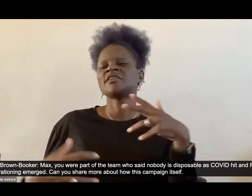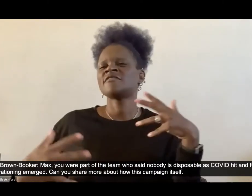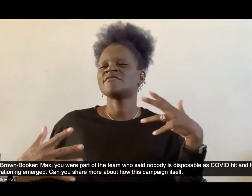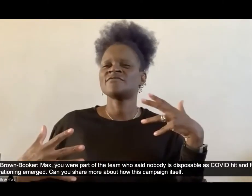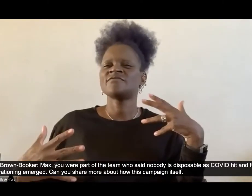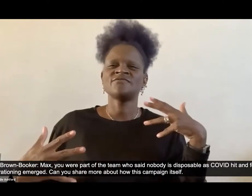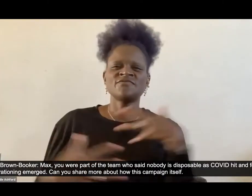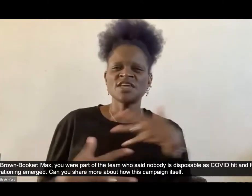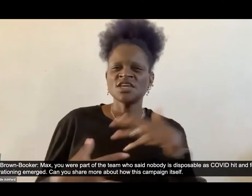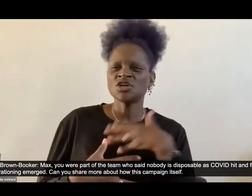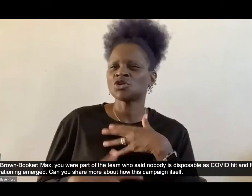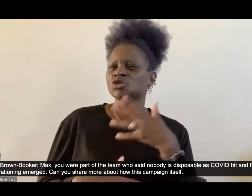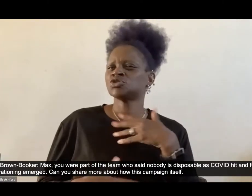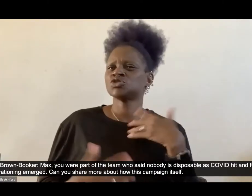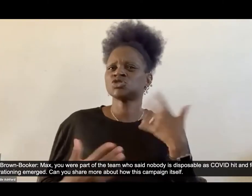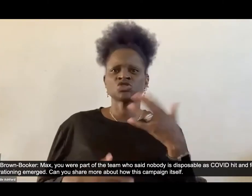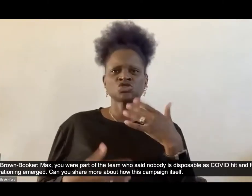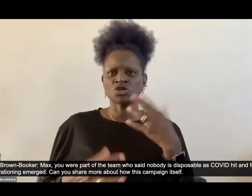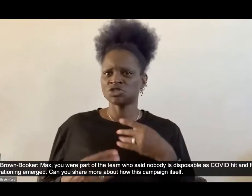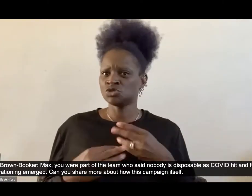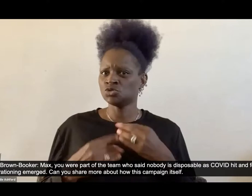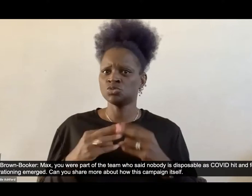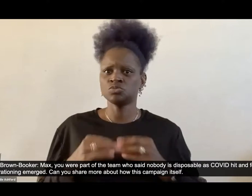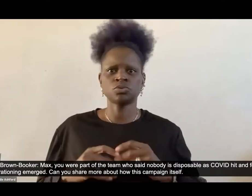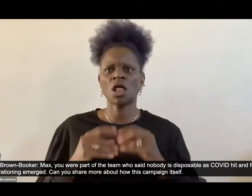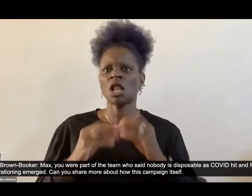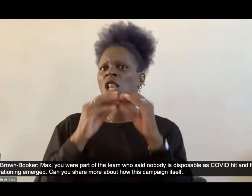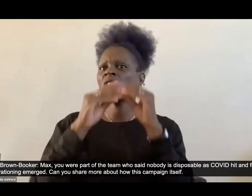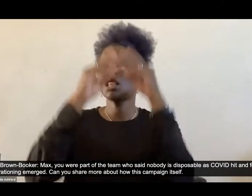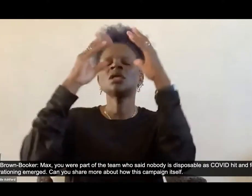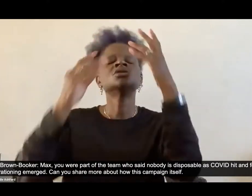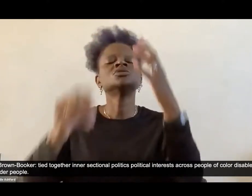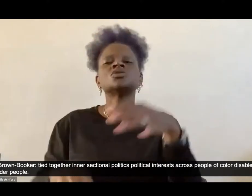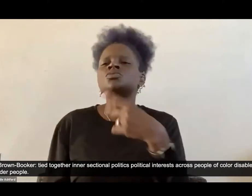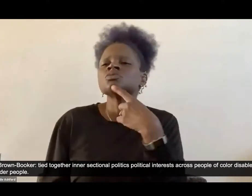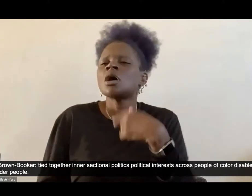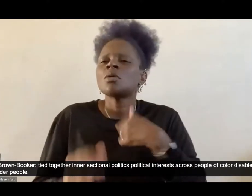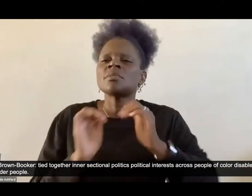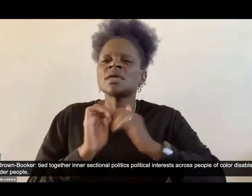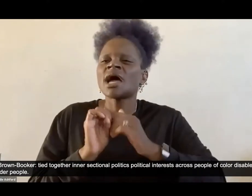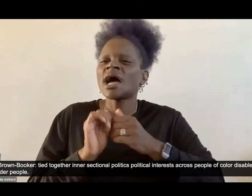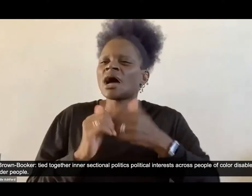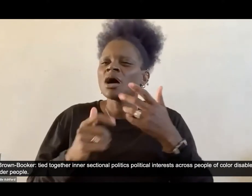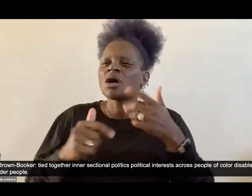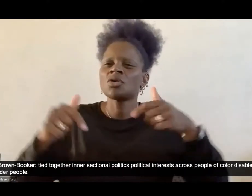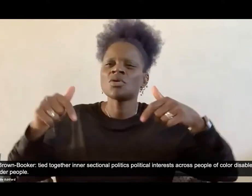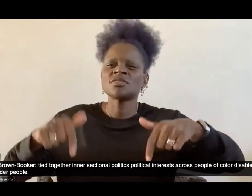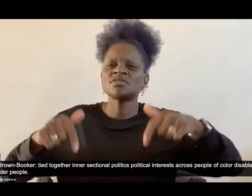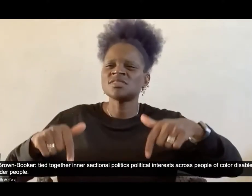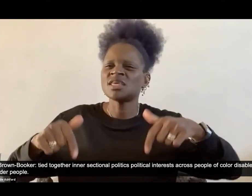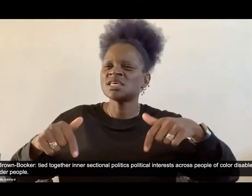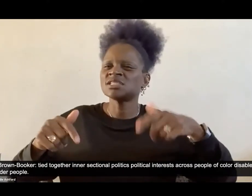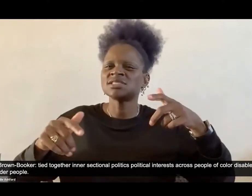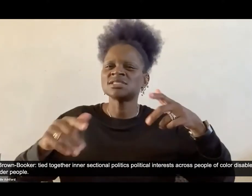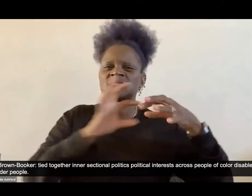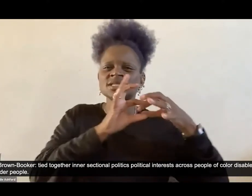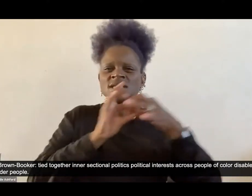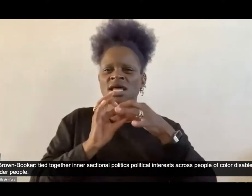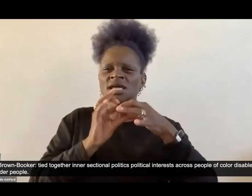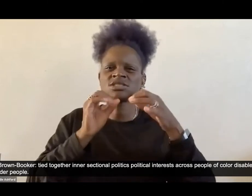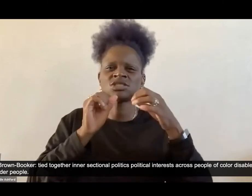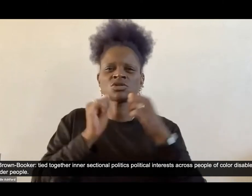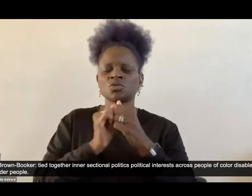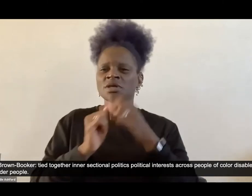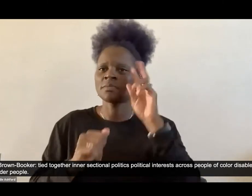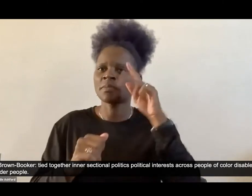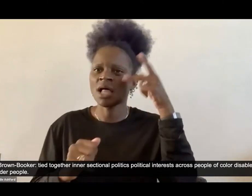can you share more about how this campaign itself tied together intersectional politics political interests